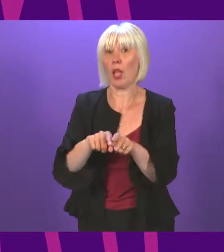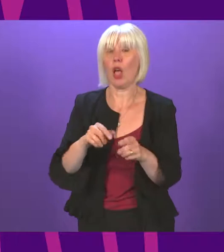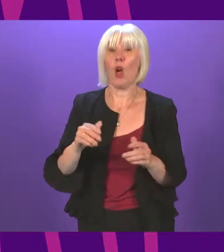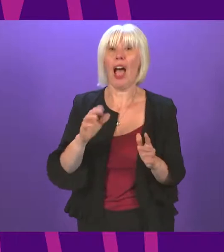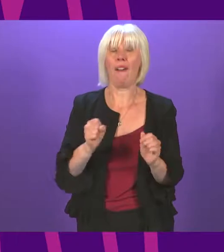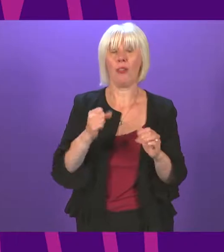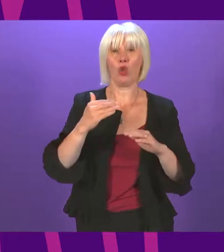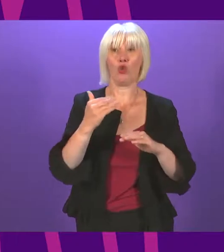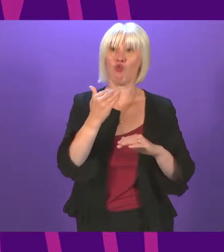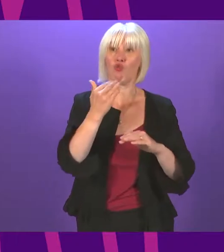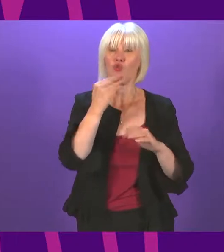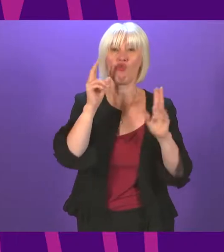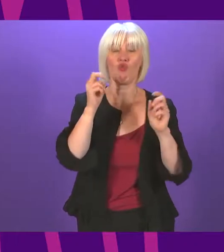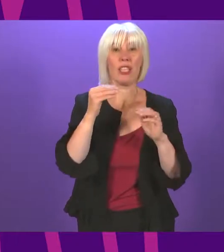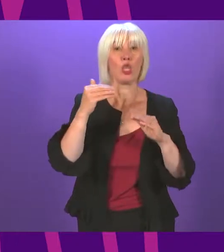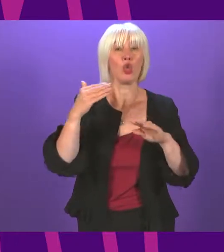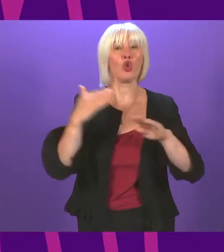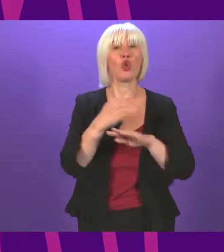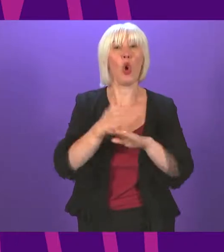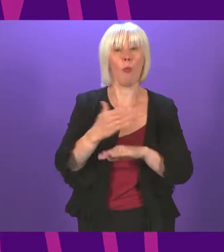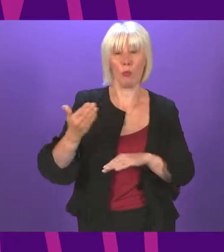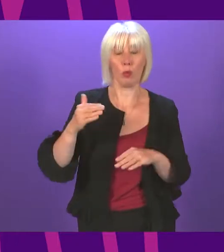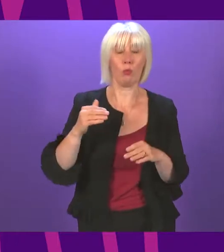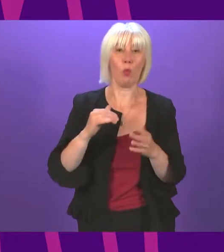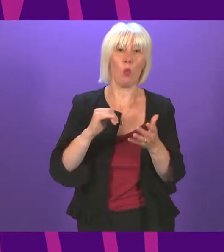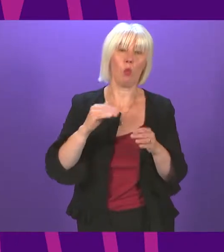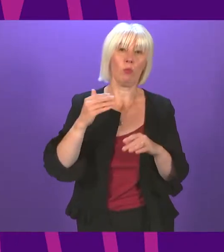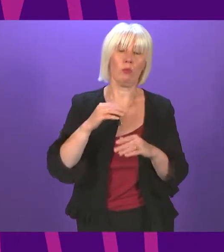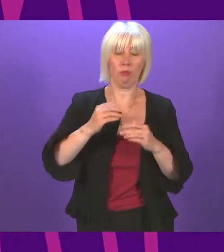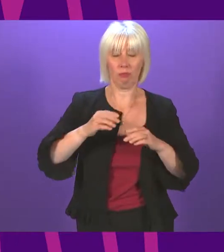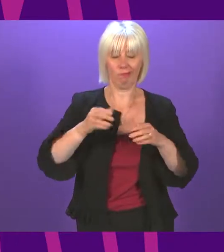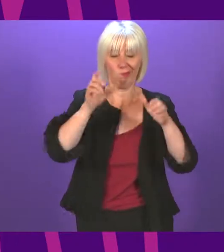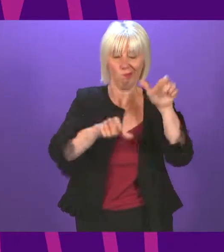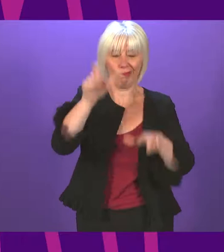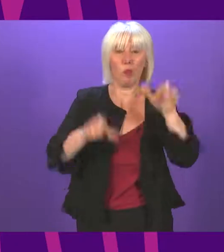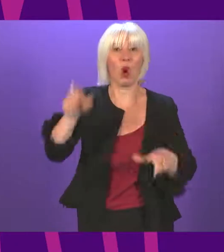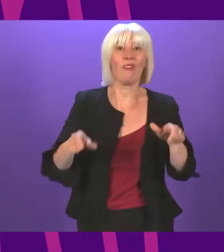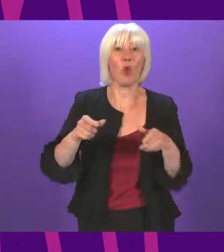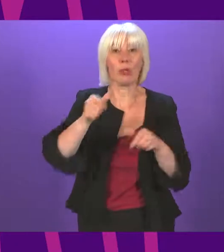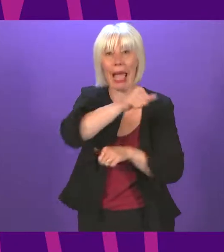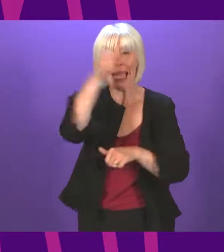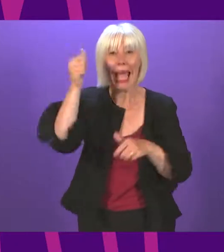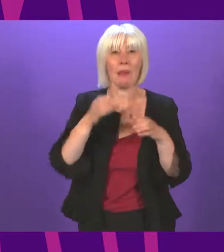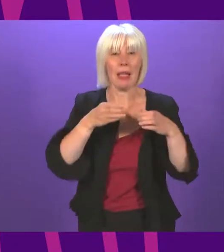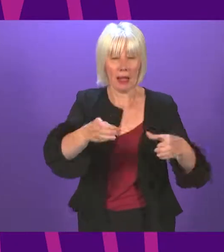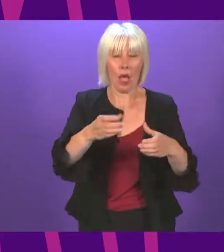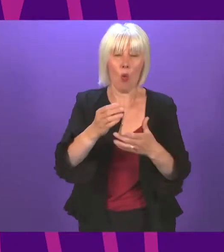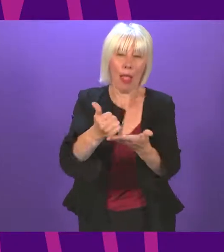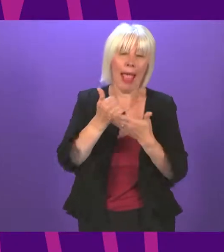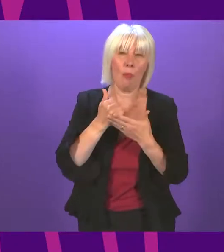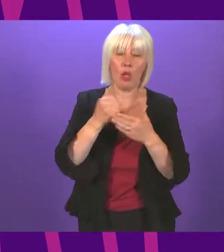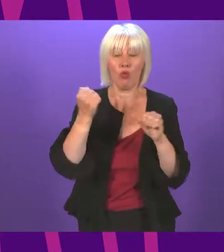Jobs Workforce Academy and to ensure that we match the skills with the job opportunities that will drive our transition to net zero.